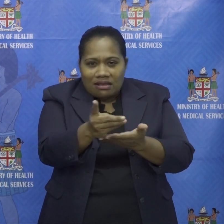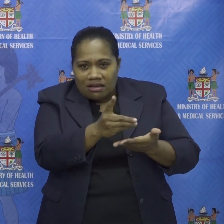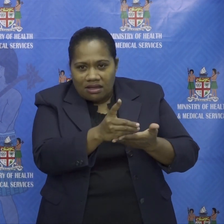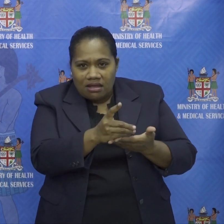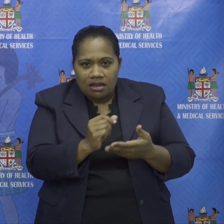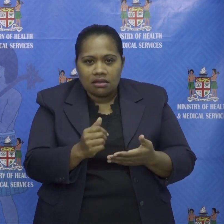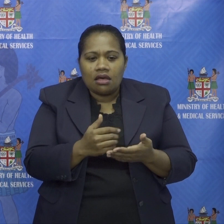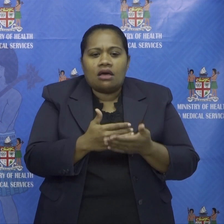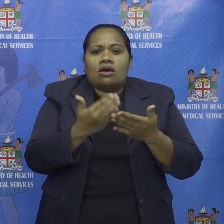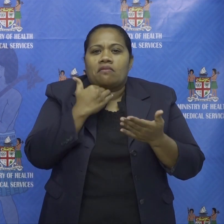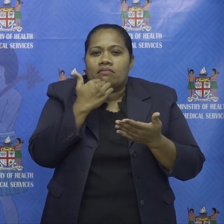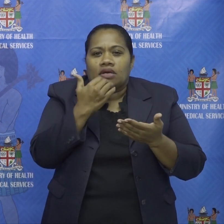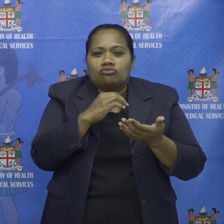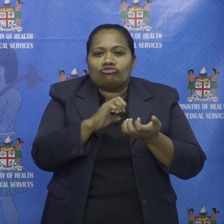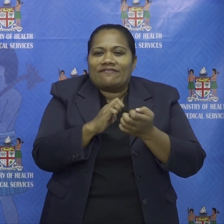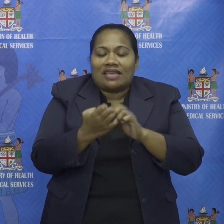less effective is it